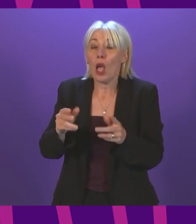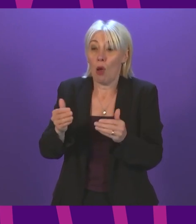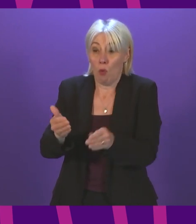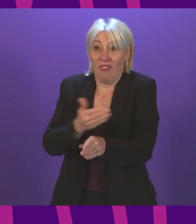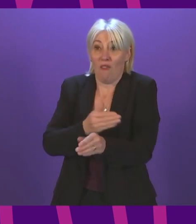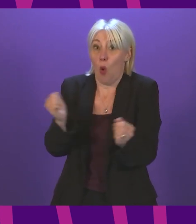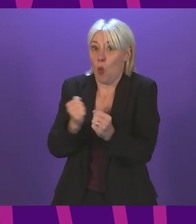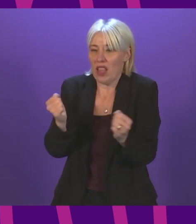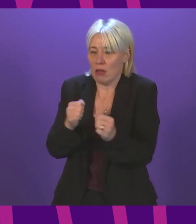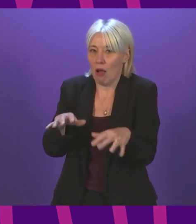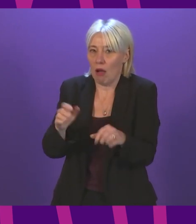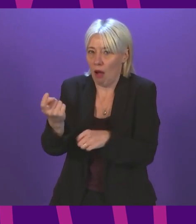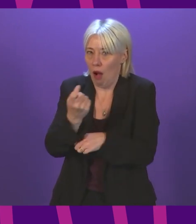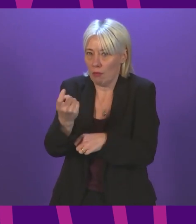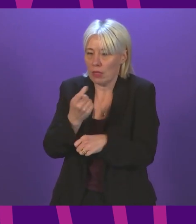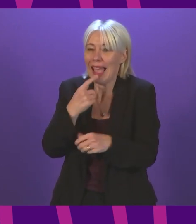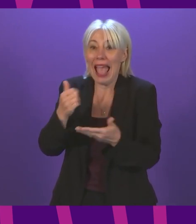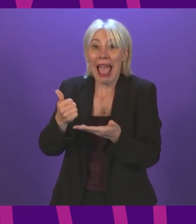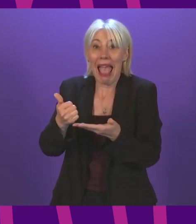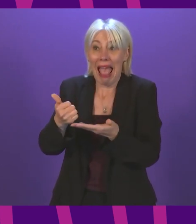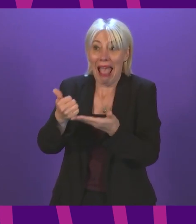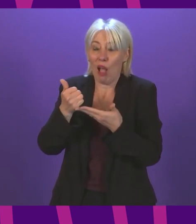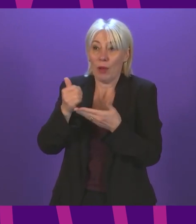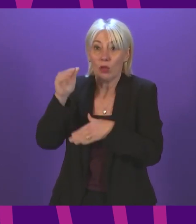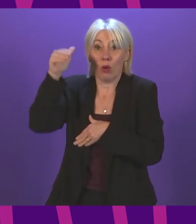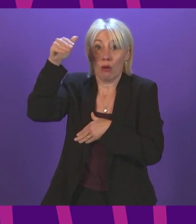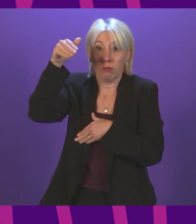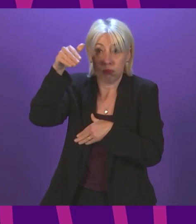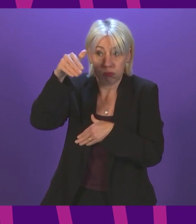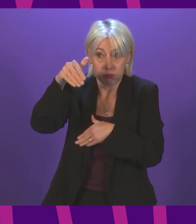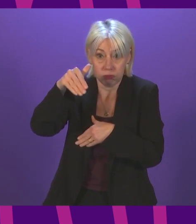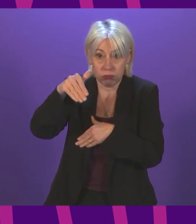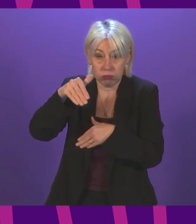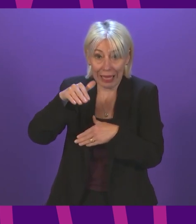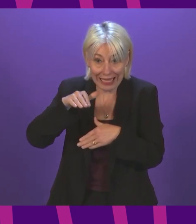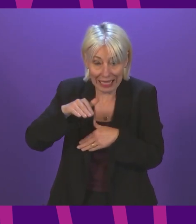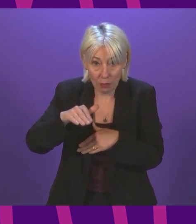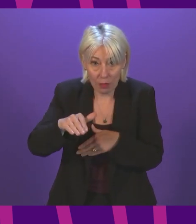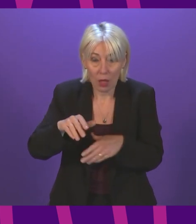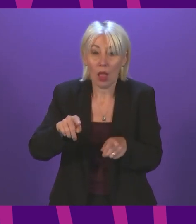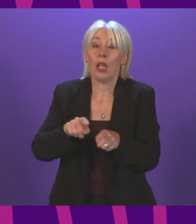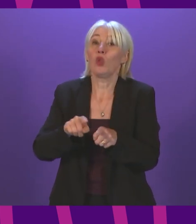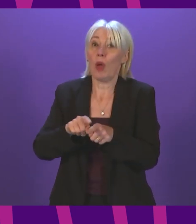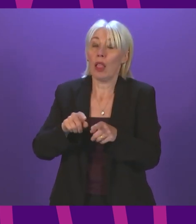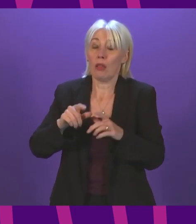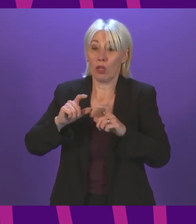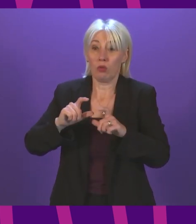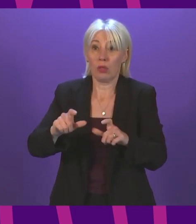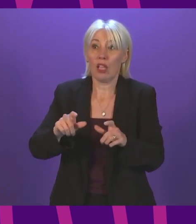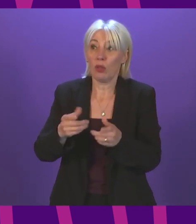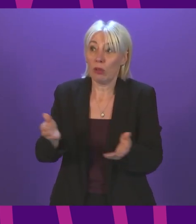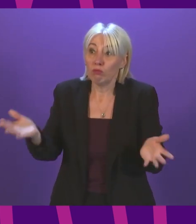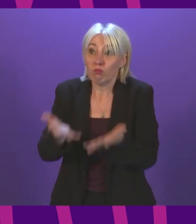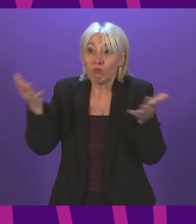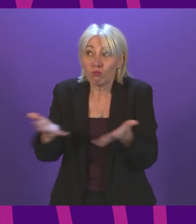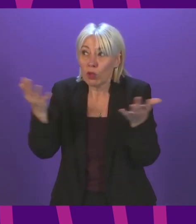winter period to try to help us get transmission down and keep it down, to drive up even further than the already high uptake rates,